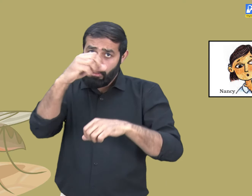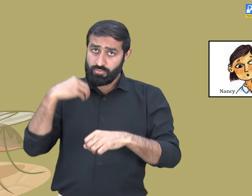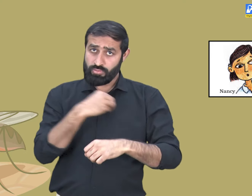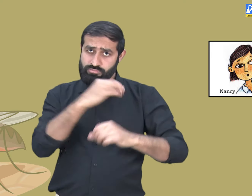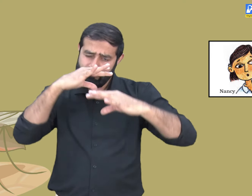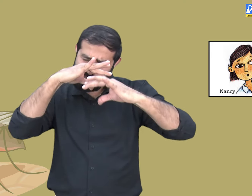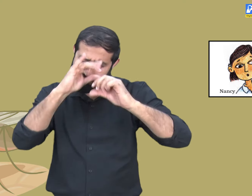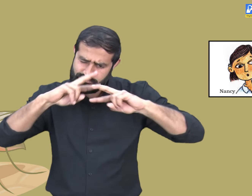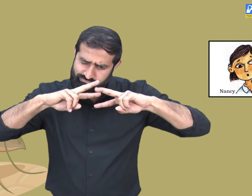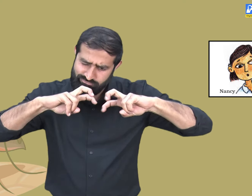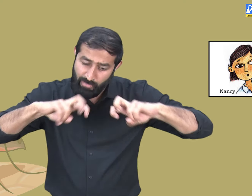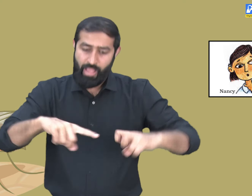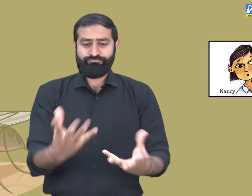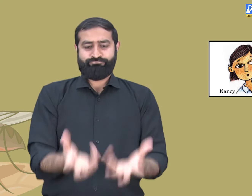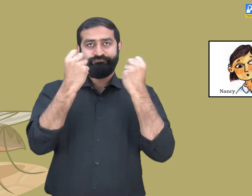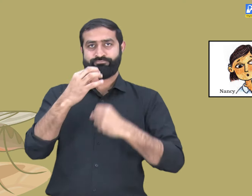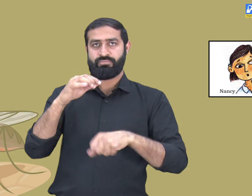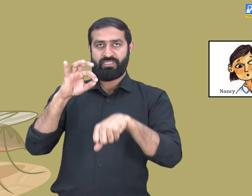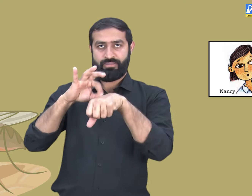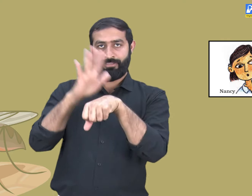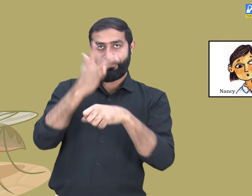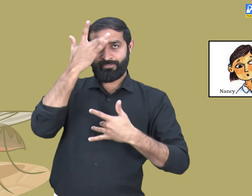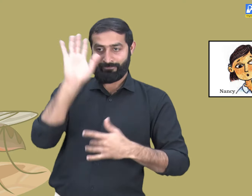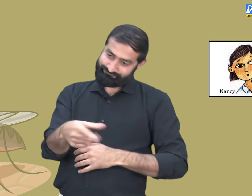Do you think that they could see something in the blood? See?